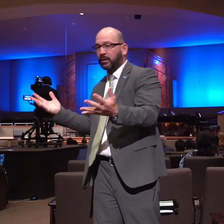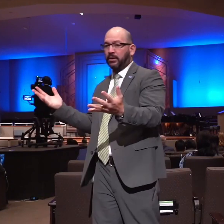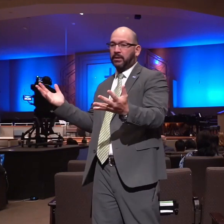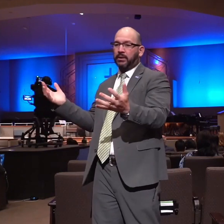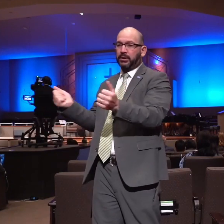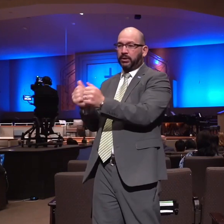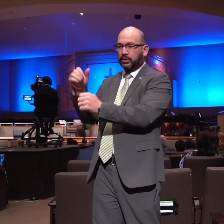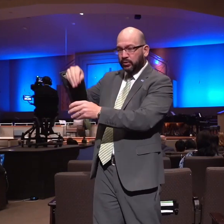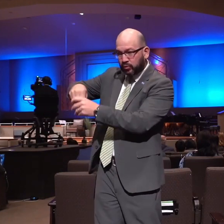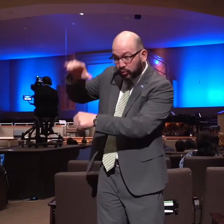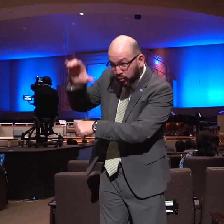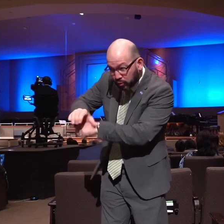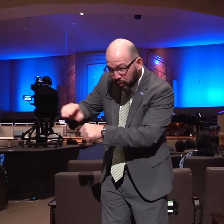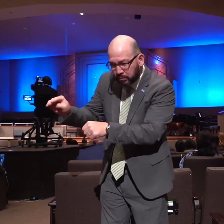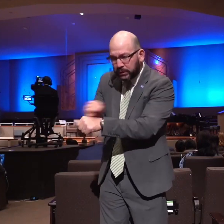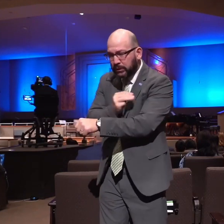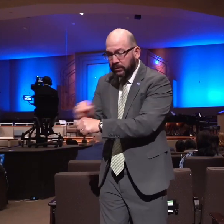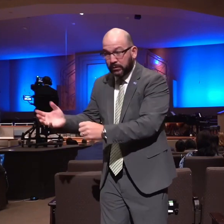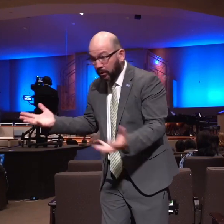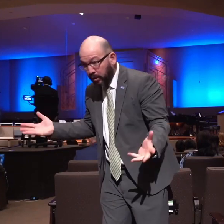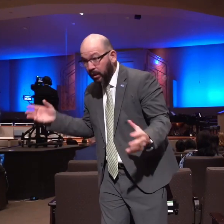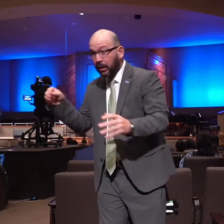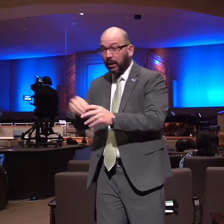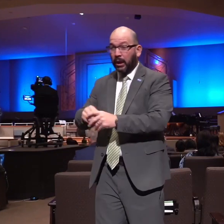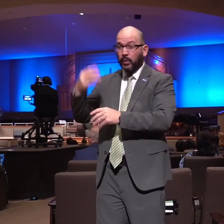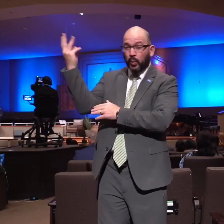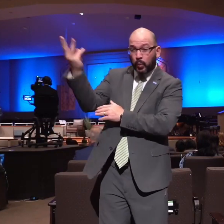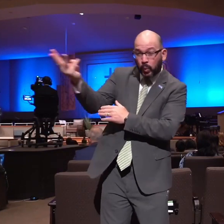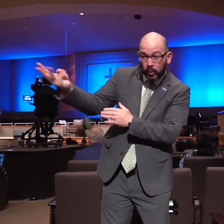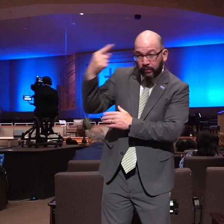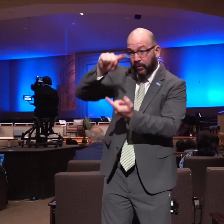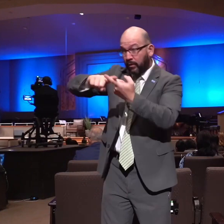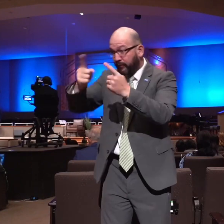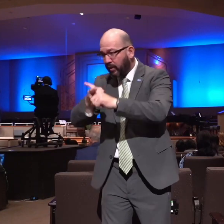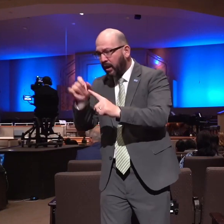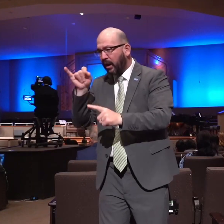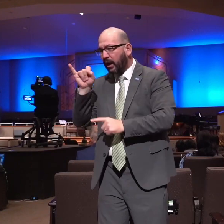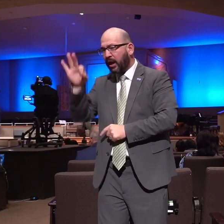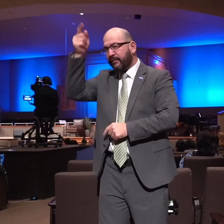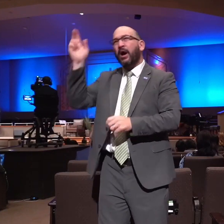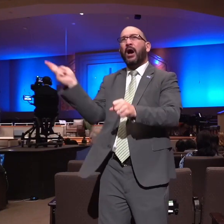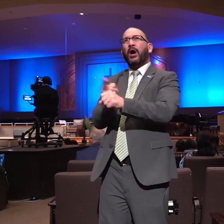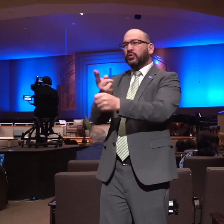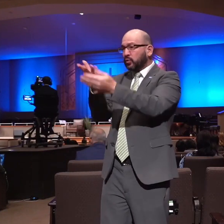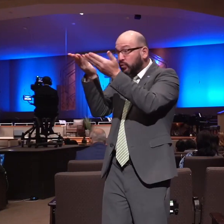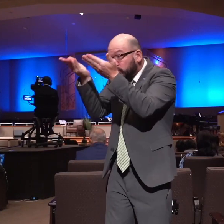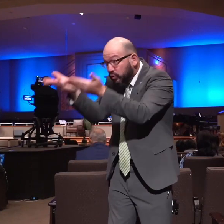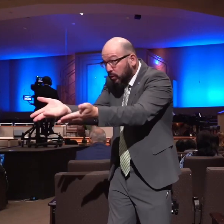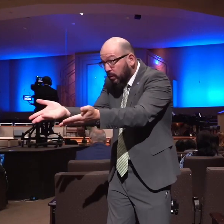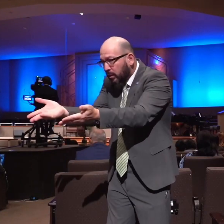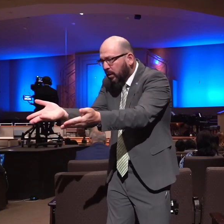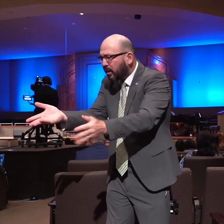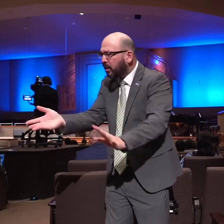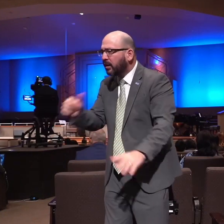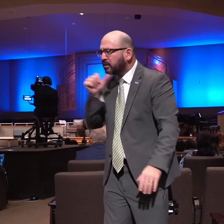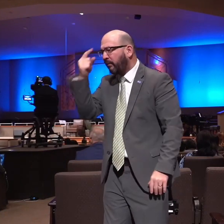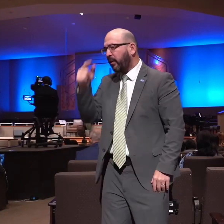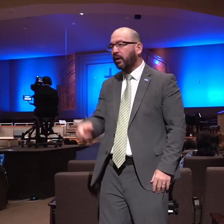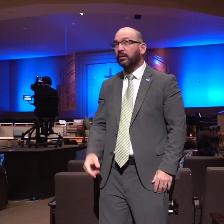ministry in your witness to a friend if god uses you in the slightest way please don't underestimate